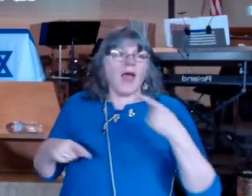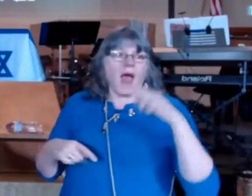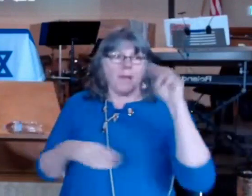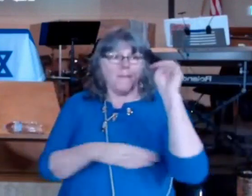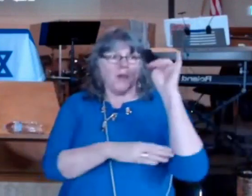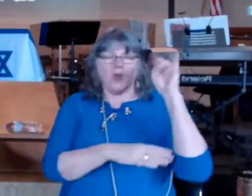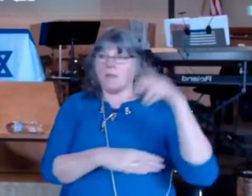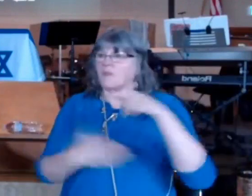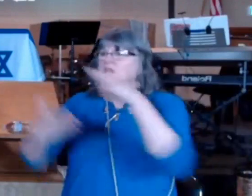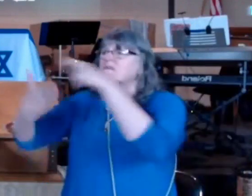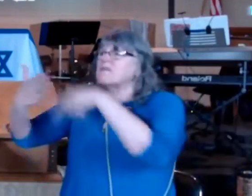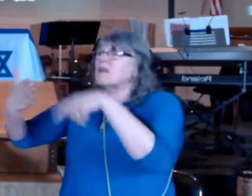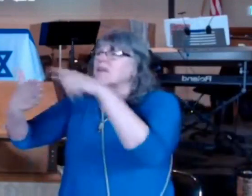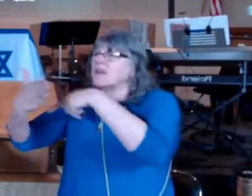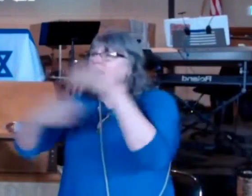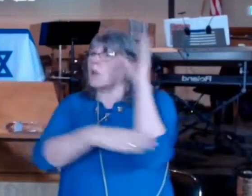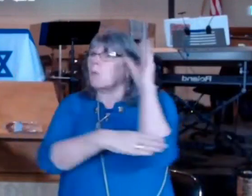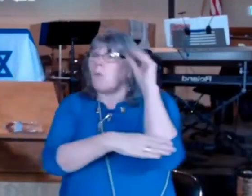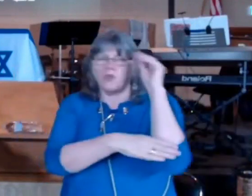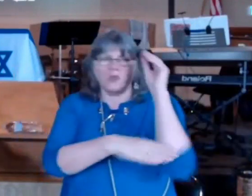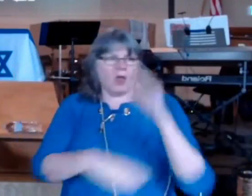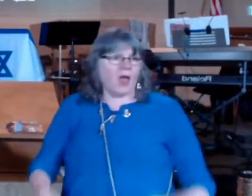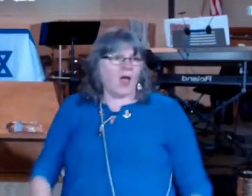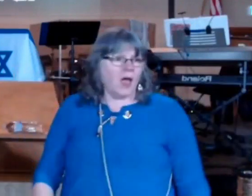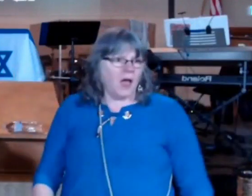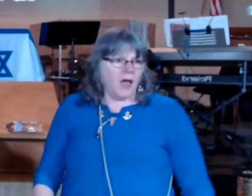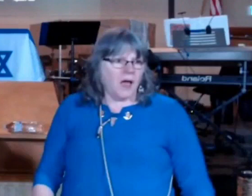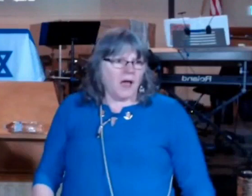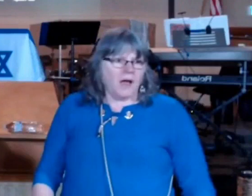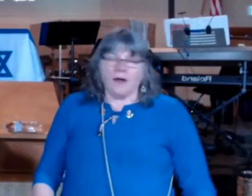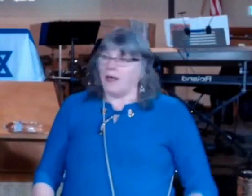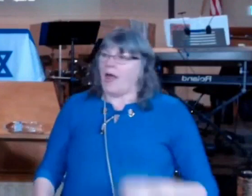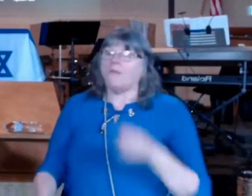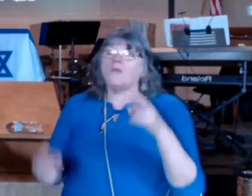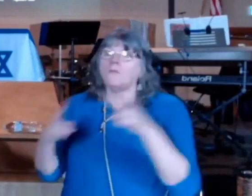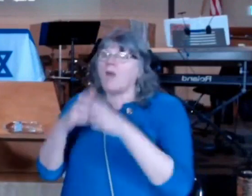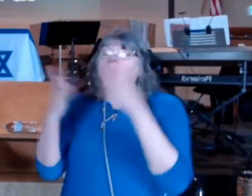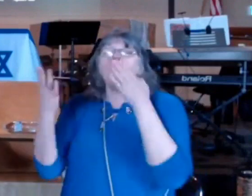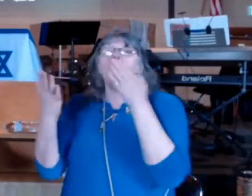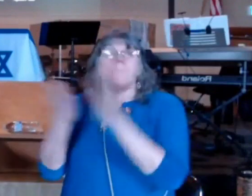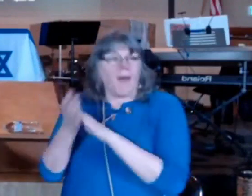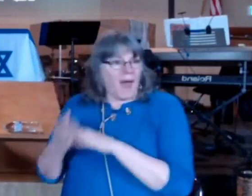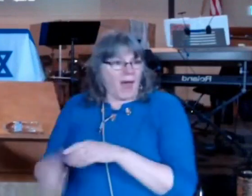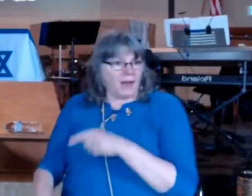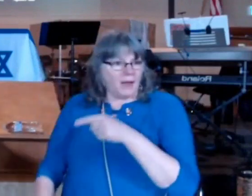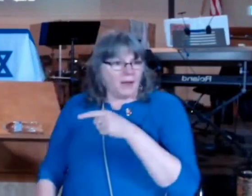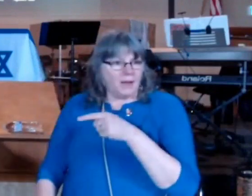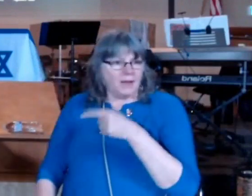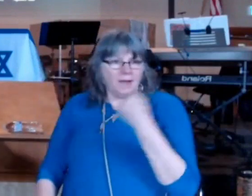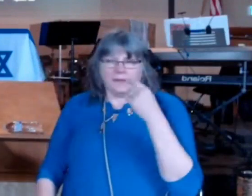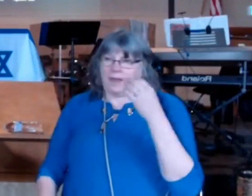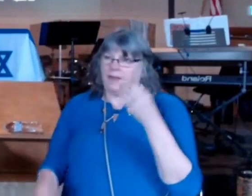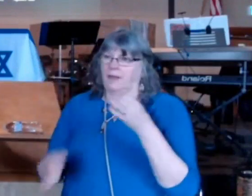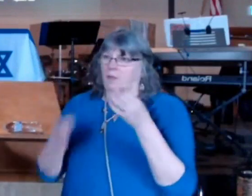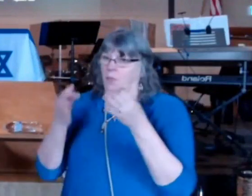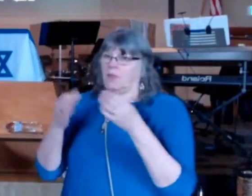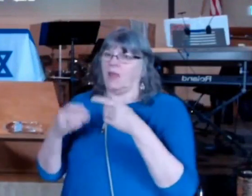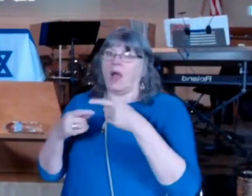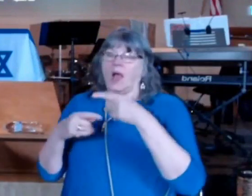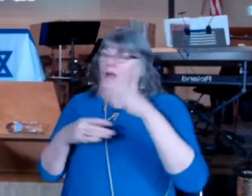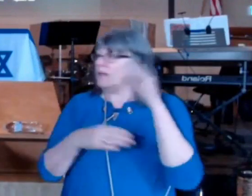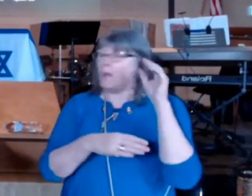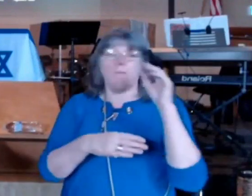criticizing God's leader that was terrible if are a little person somewhere and you say something